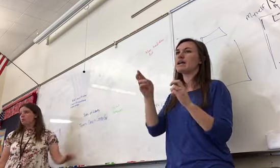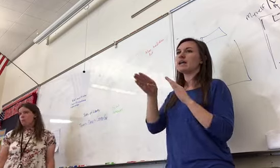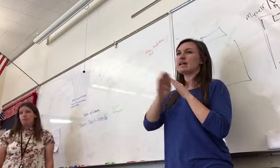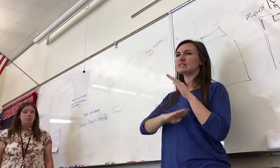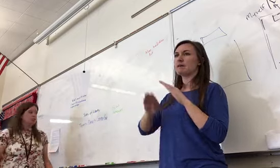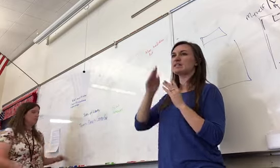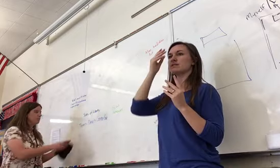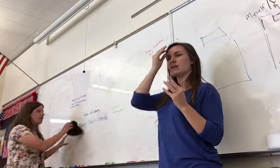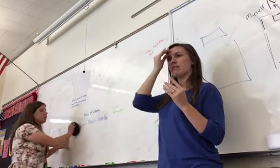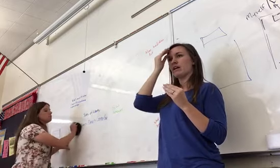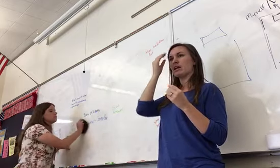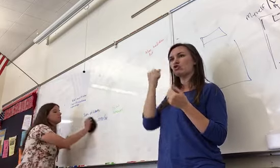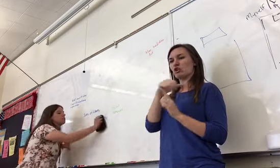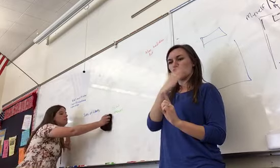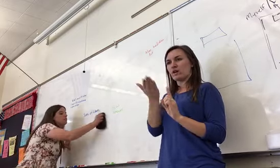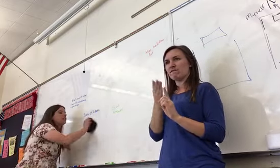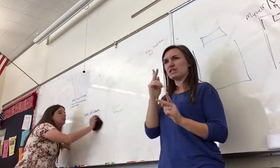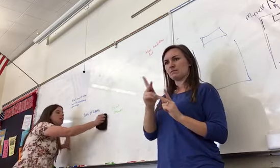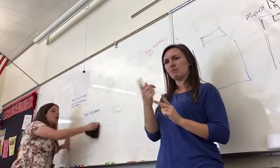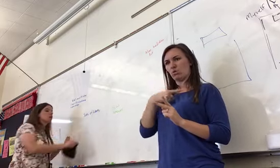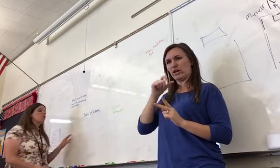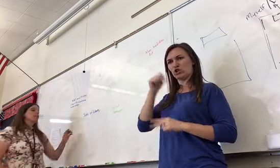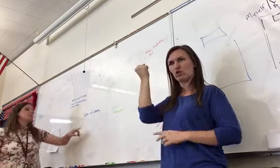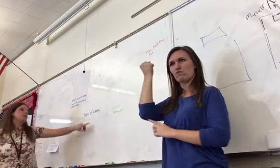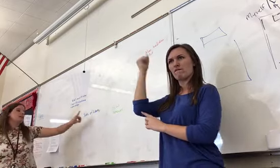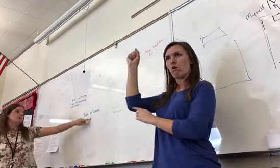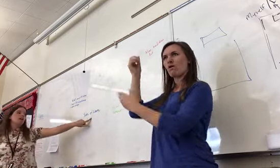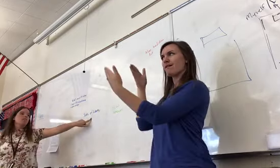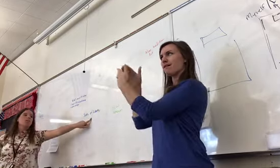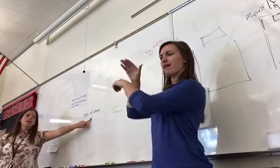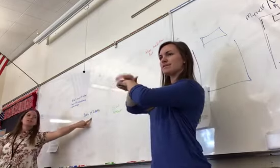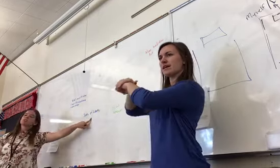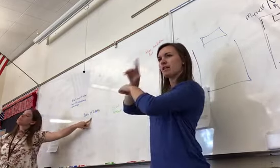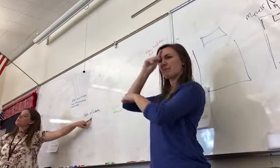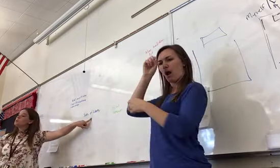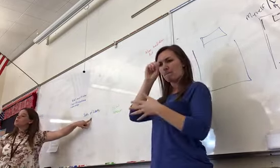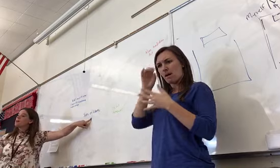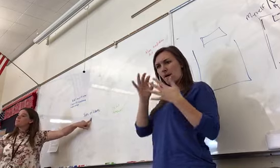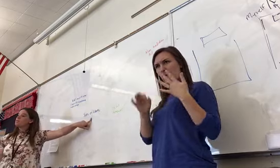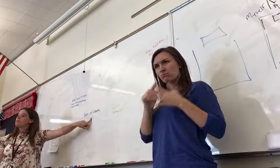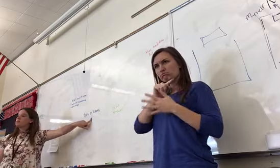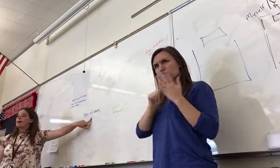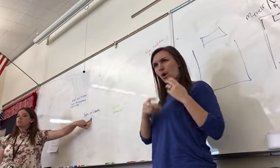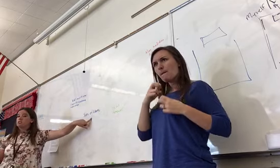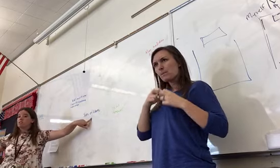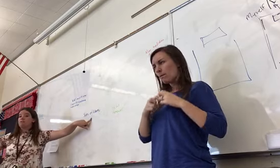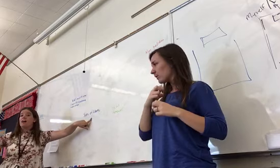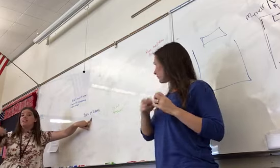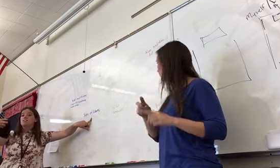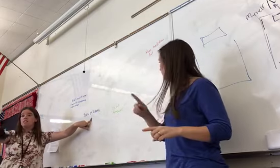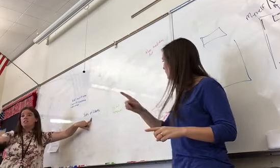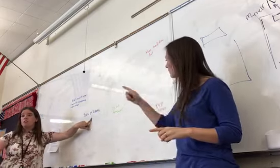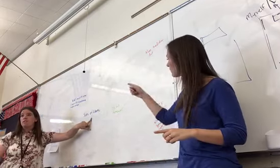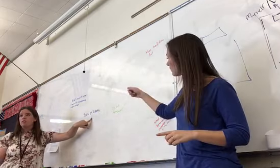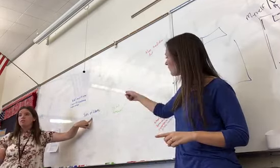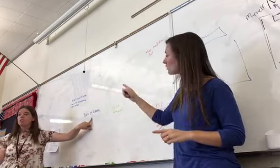go to a revolution. Sons of Liberty are going to be the major group that is going to actually fight in this revolution.